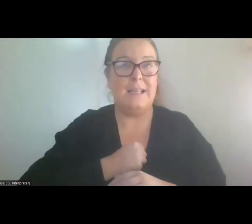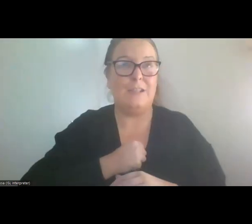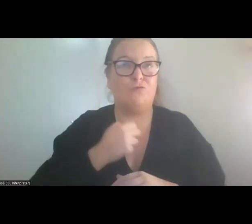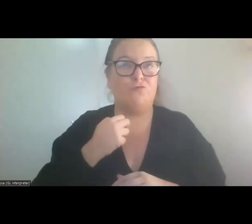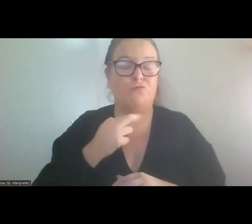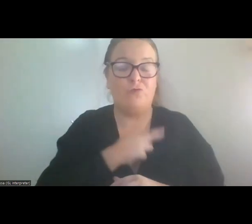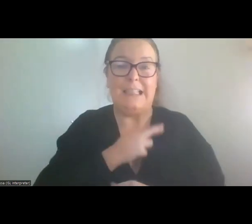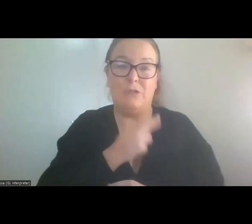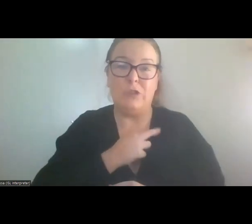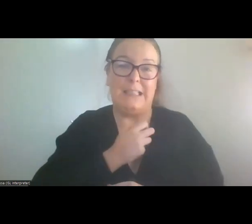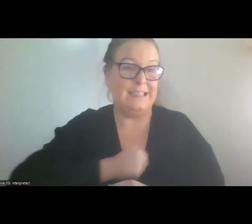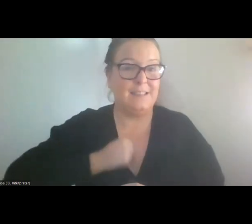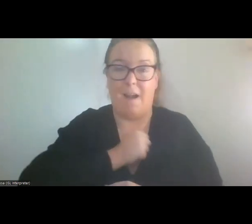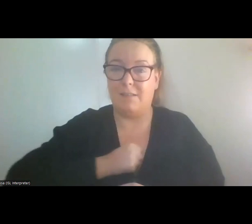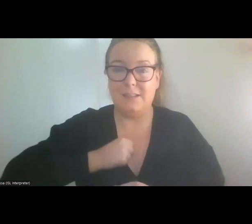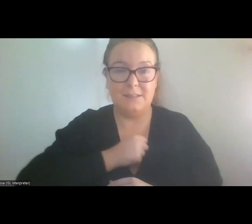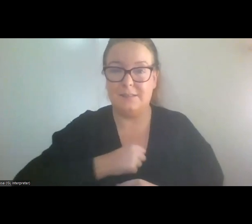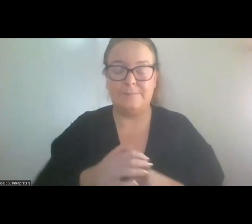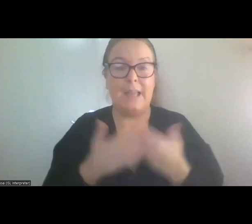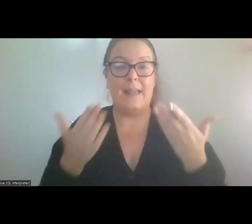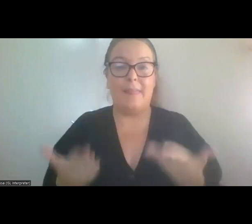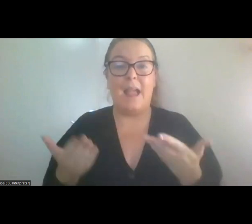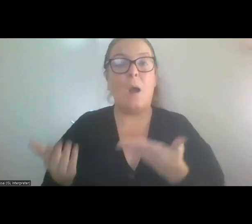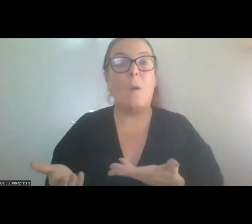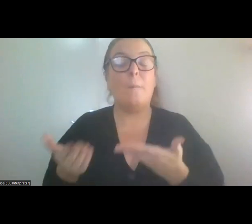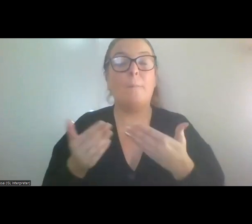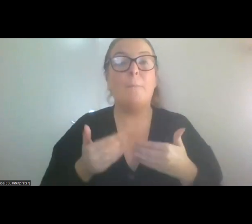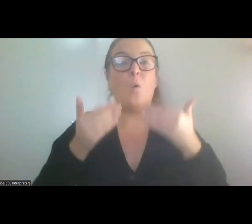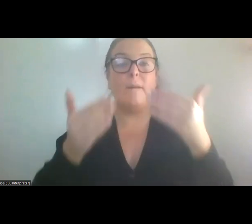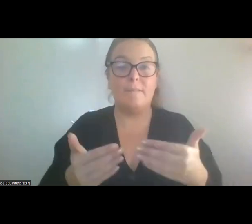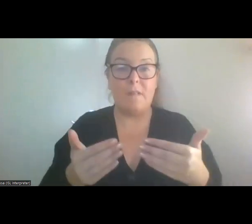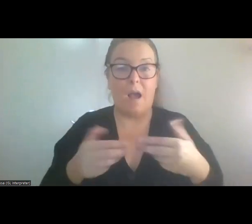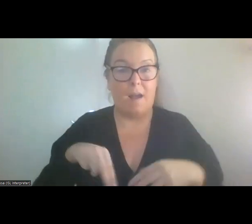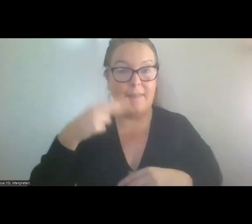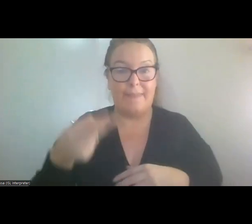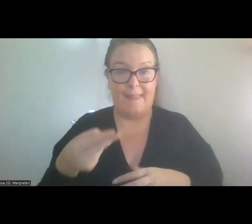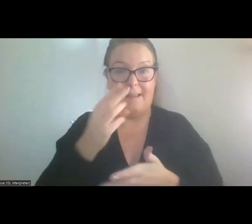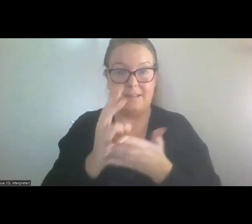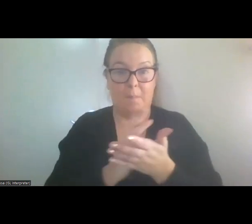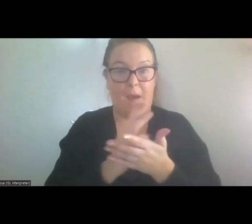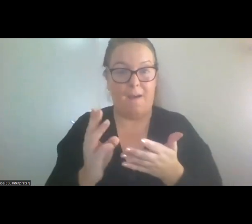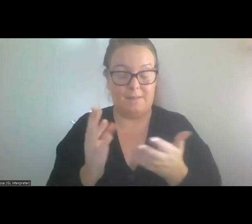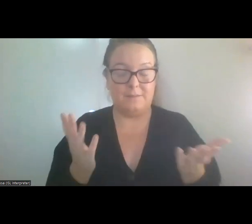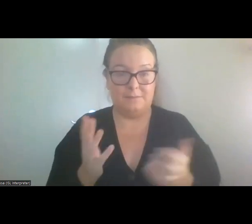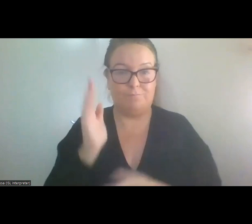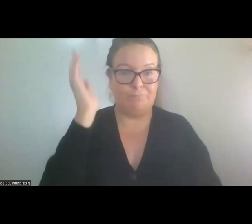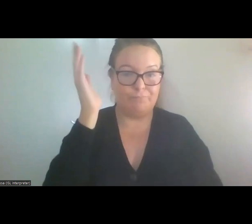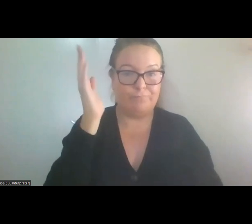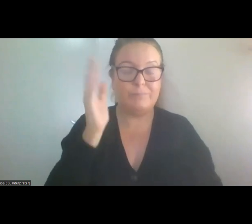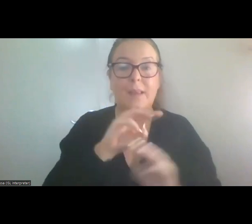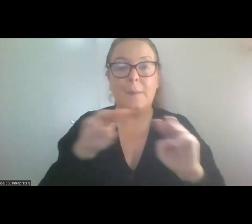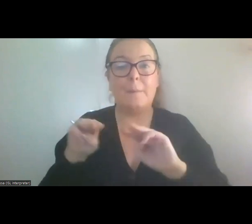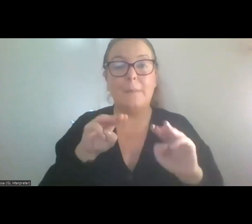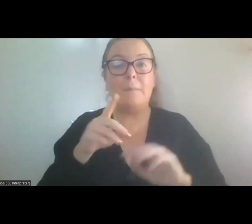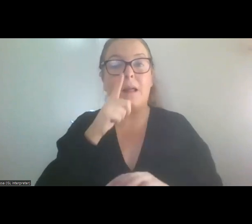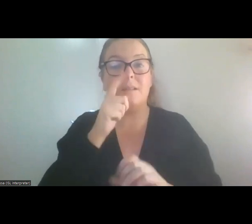Now, I'd like to move on to the next bit of our webinar and this is about people talking from their